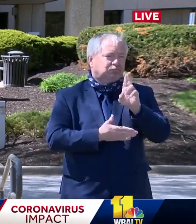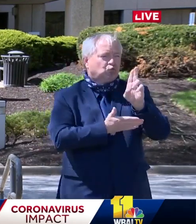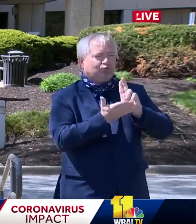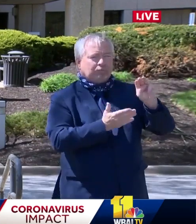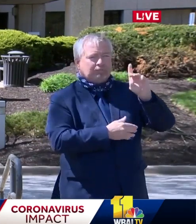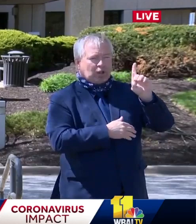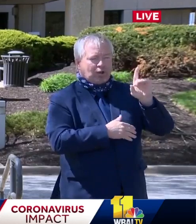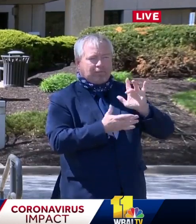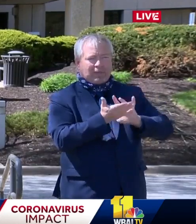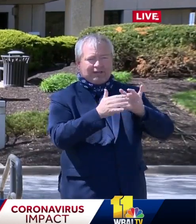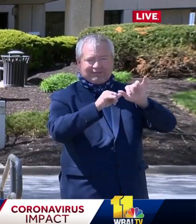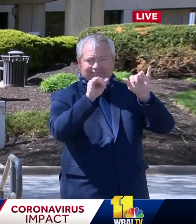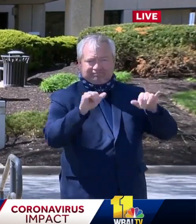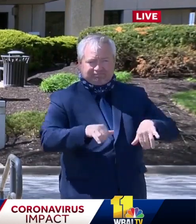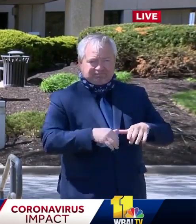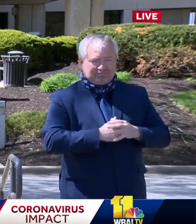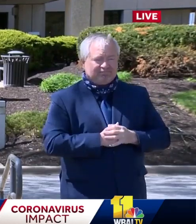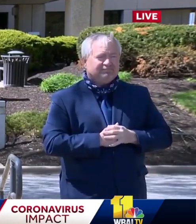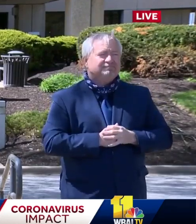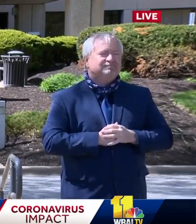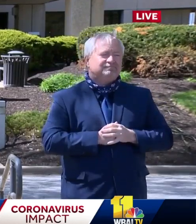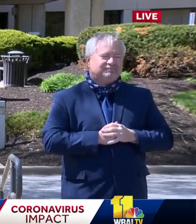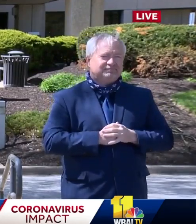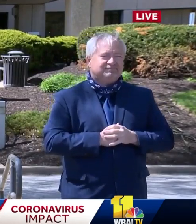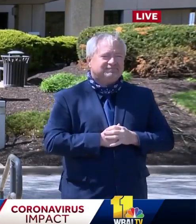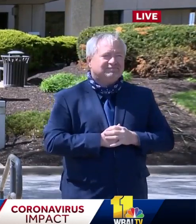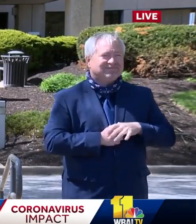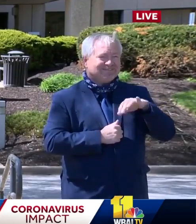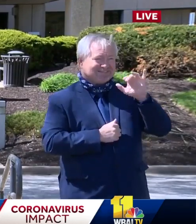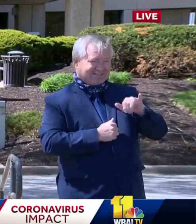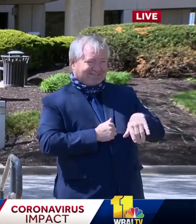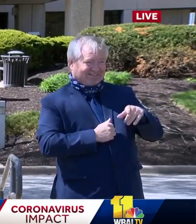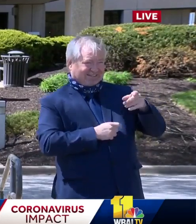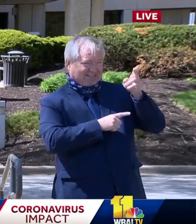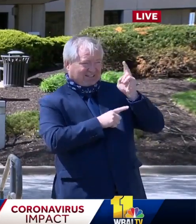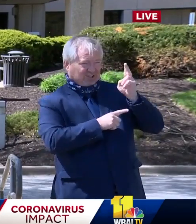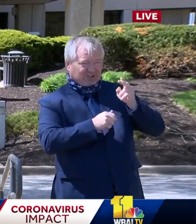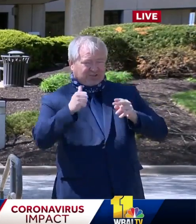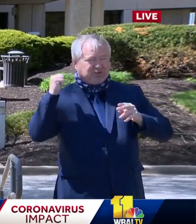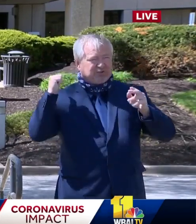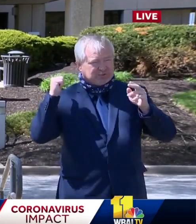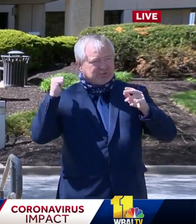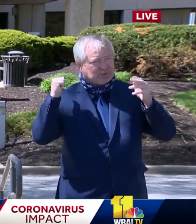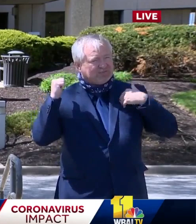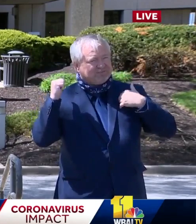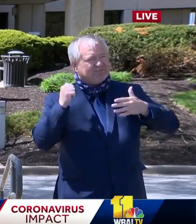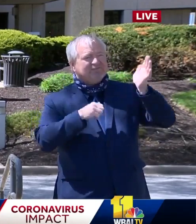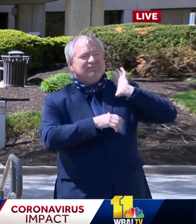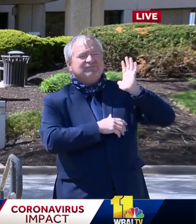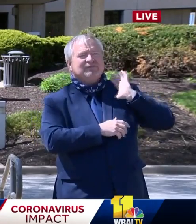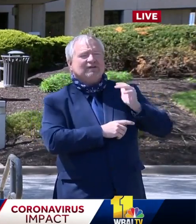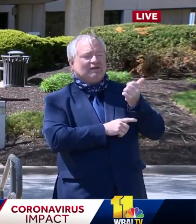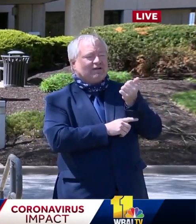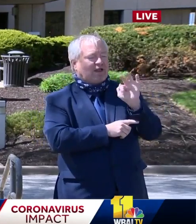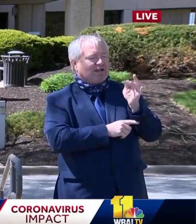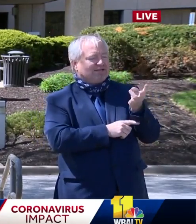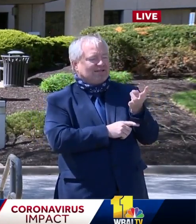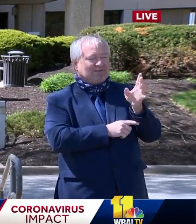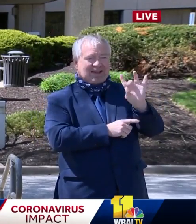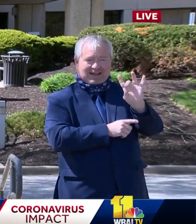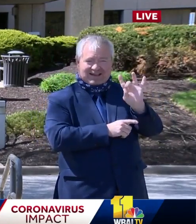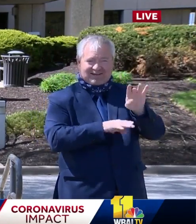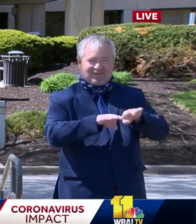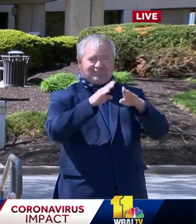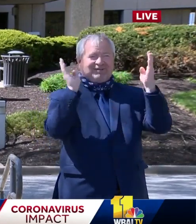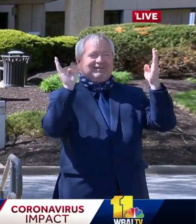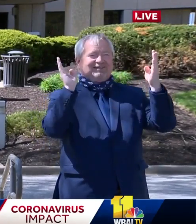This hospital first opened in 1978, which was the year that